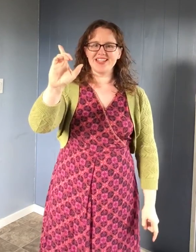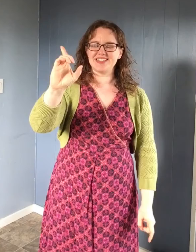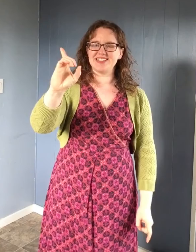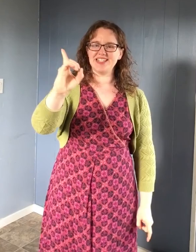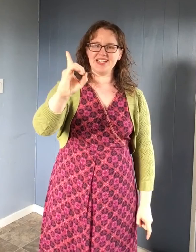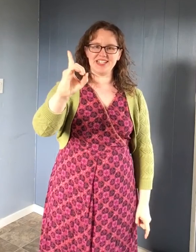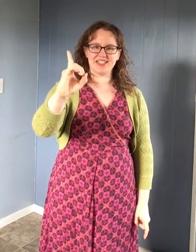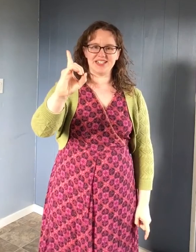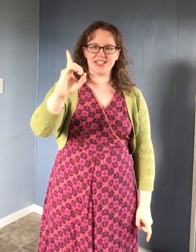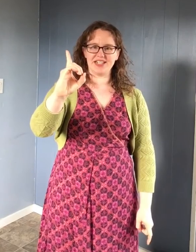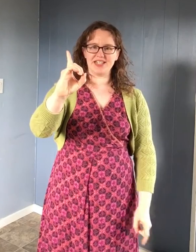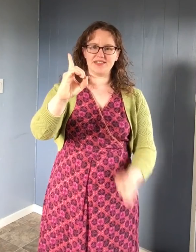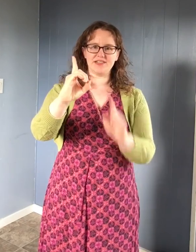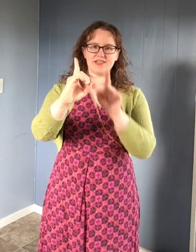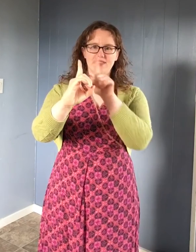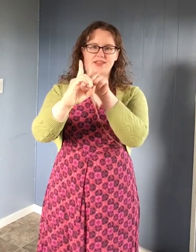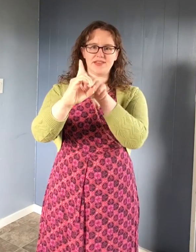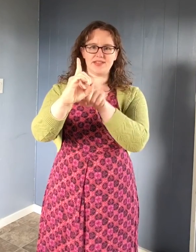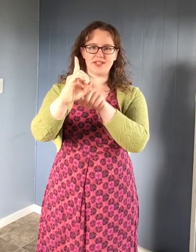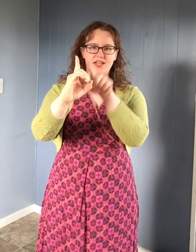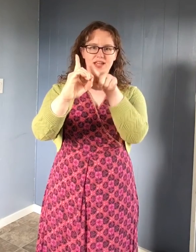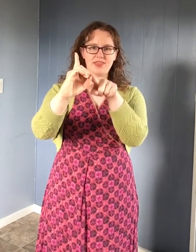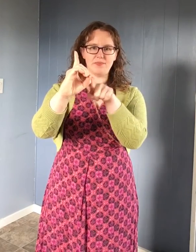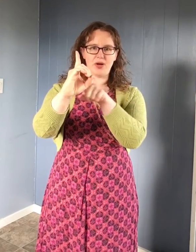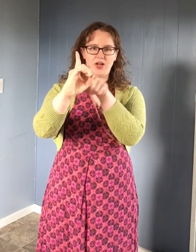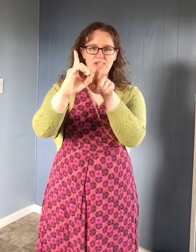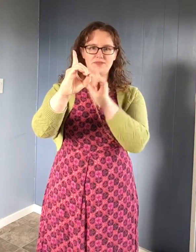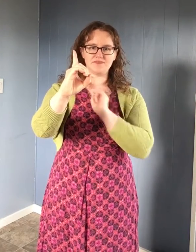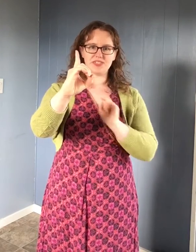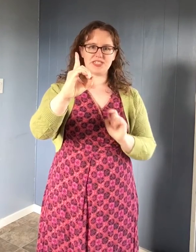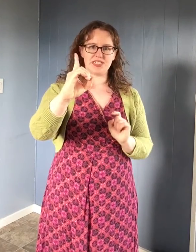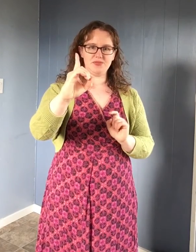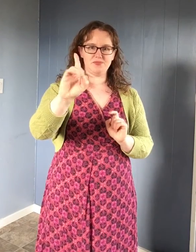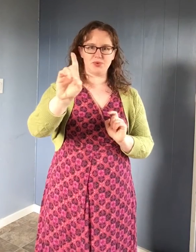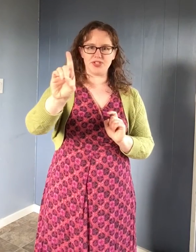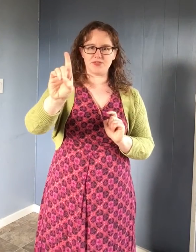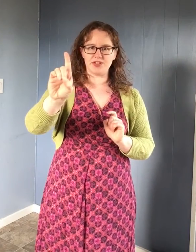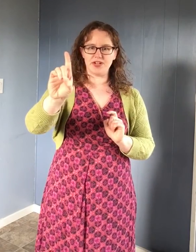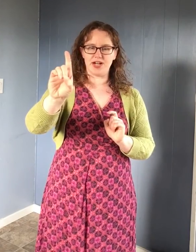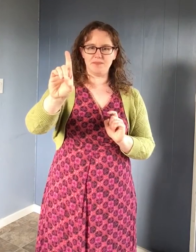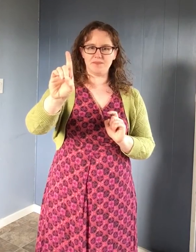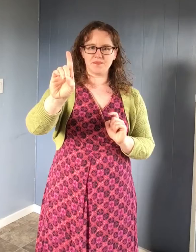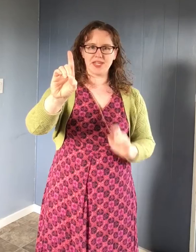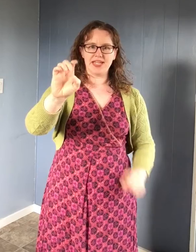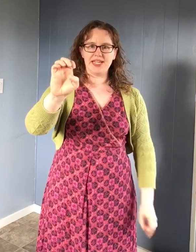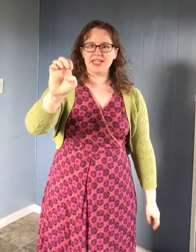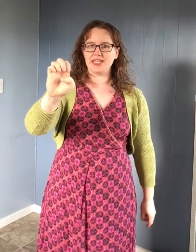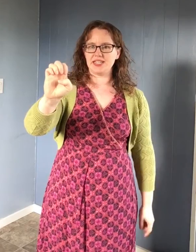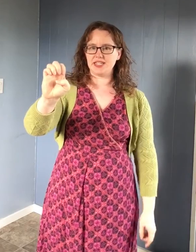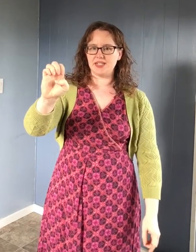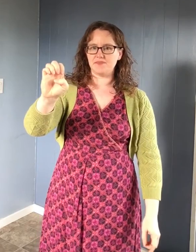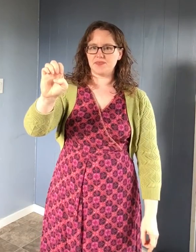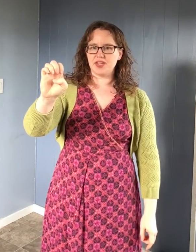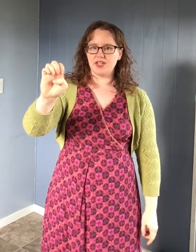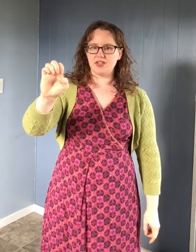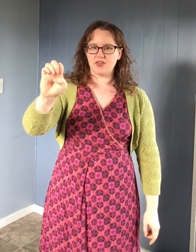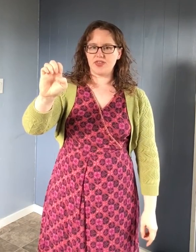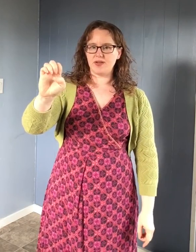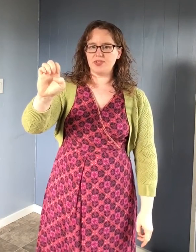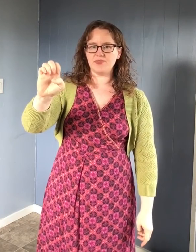D, it is the stick and the ball. D, pointer finger up. E, your thumb is